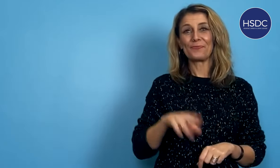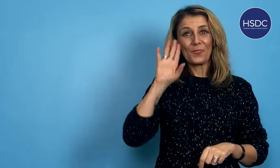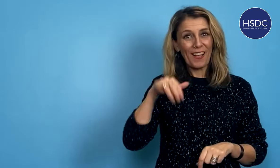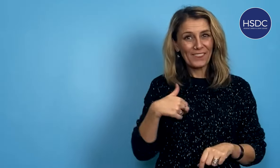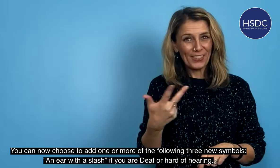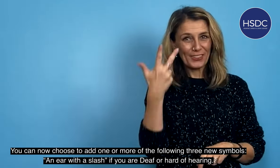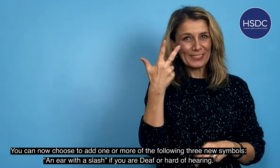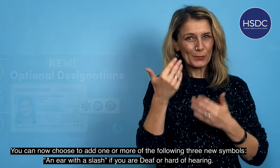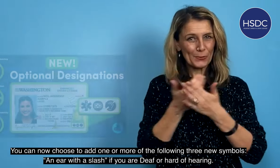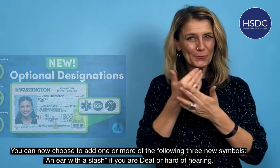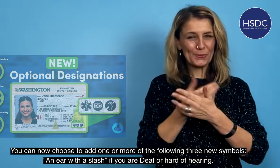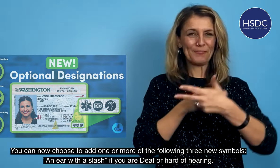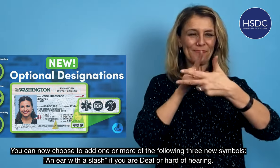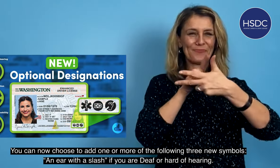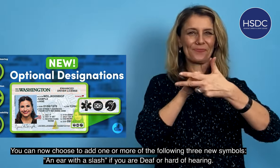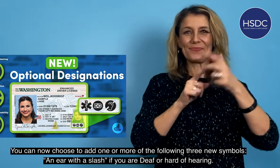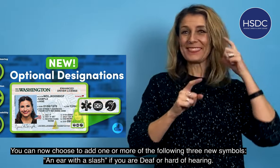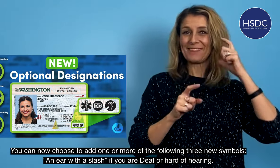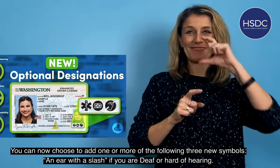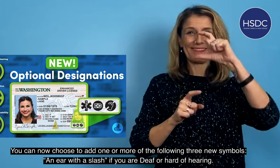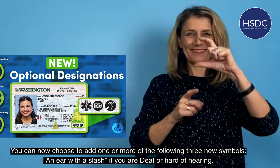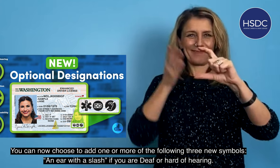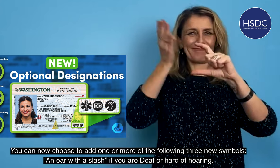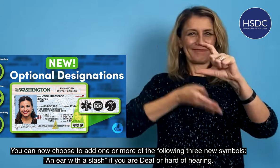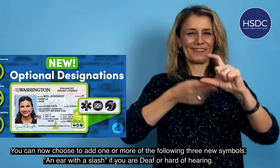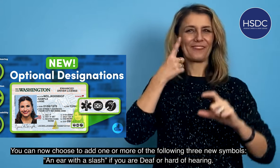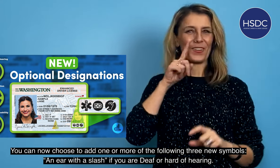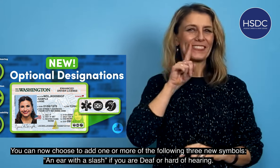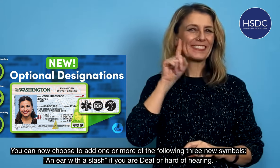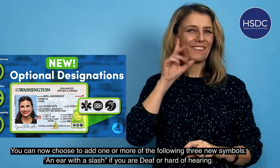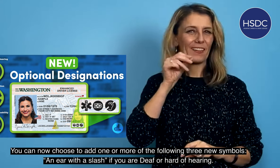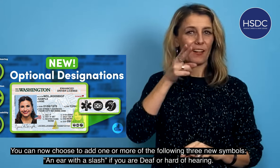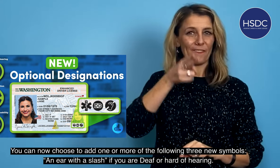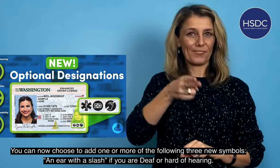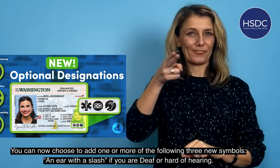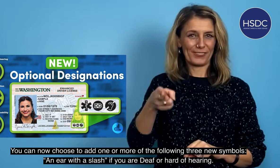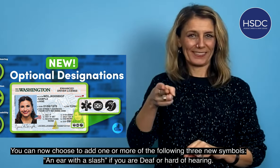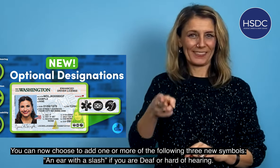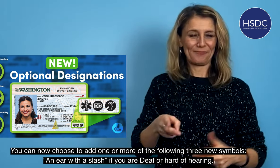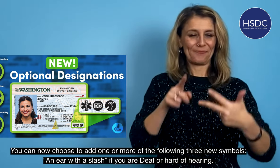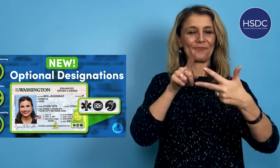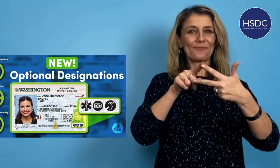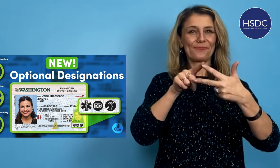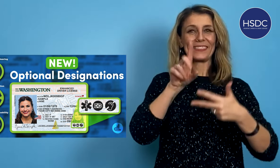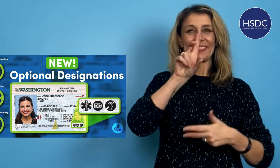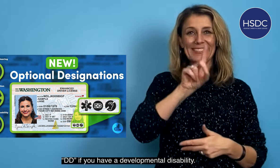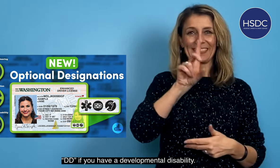You can now choose to add one or more of the following three new symbols. An ear with a slash if you are deaf or hard of hearing. DD